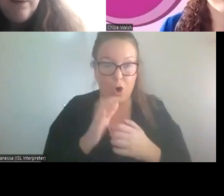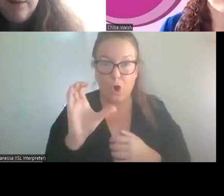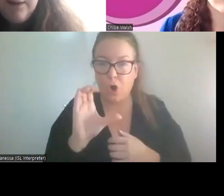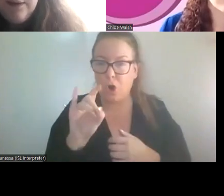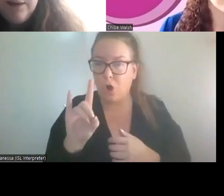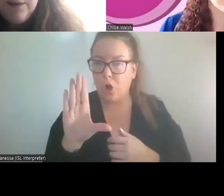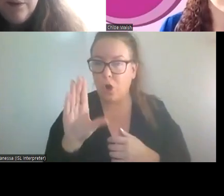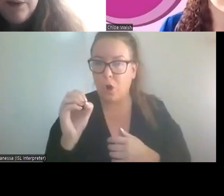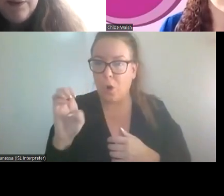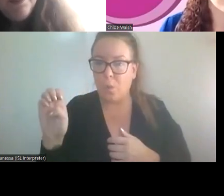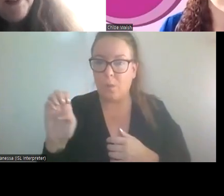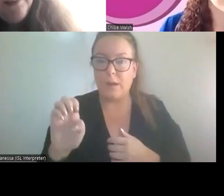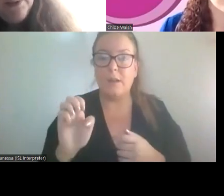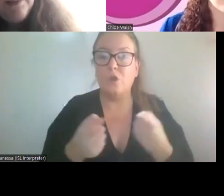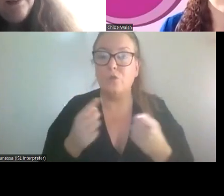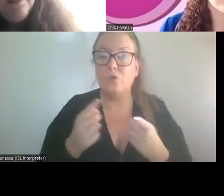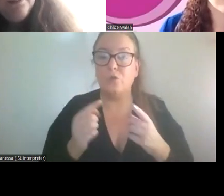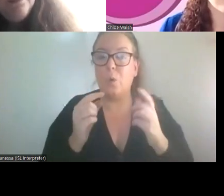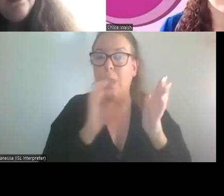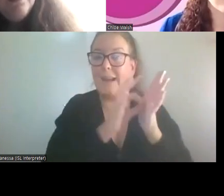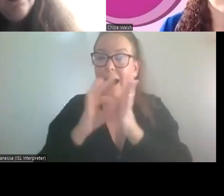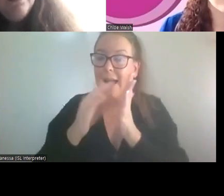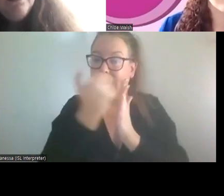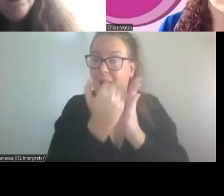do the guidelines include children with disabilities?